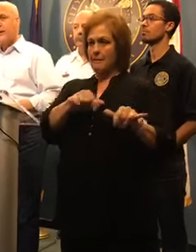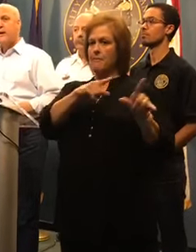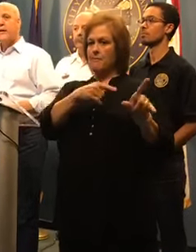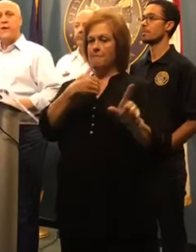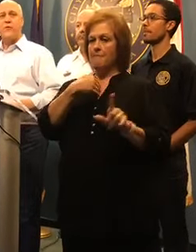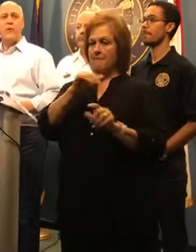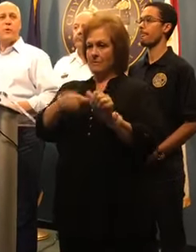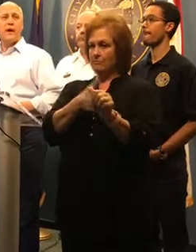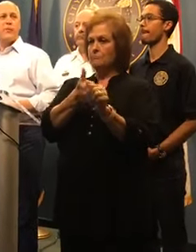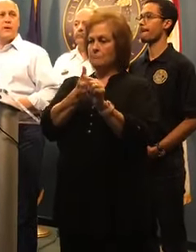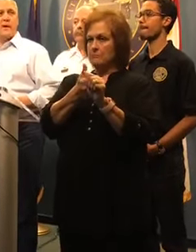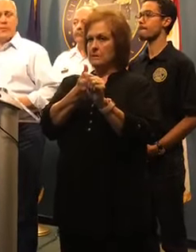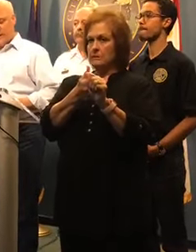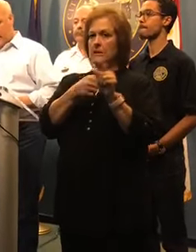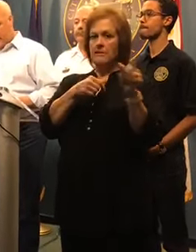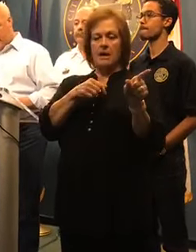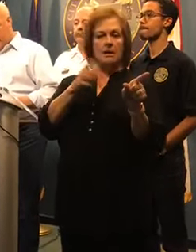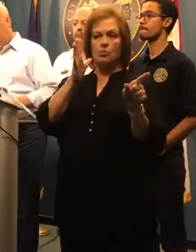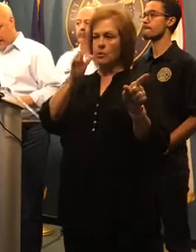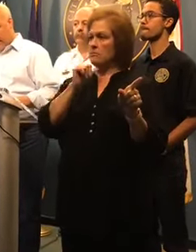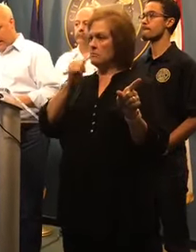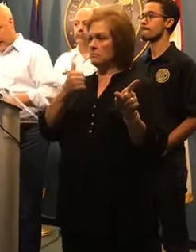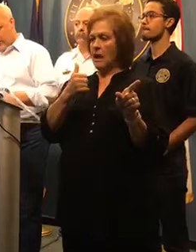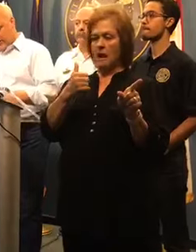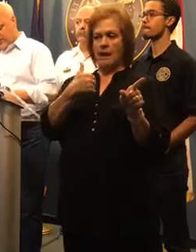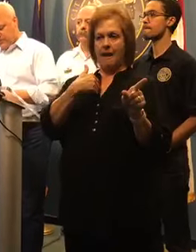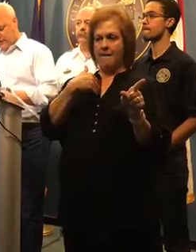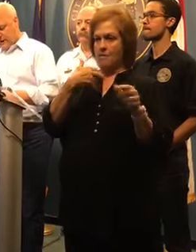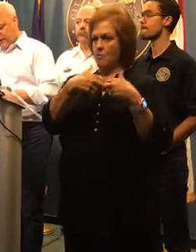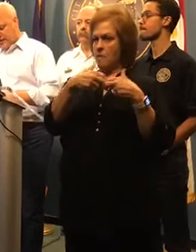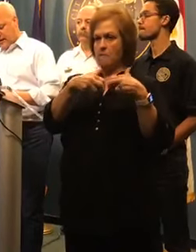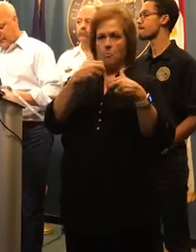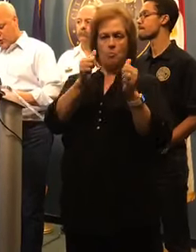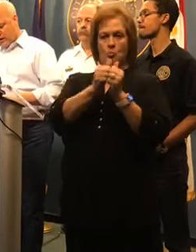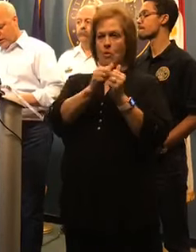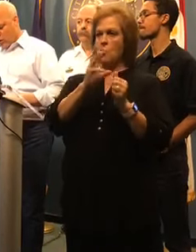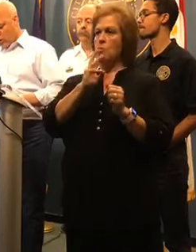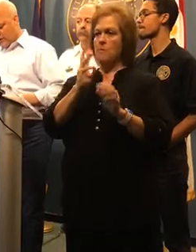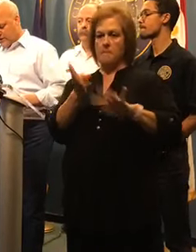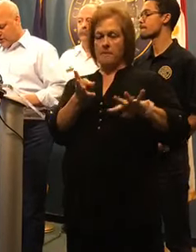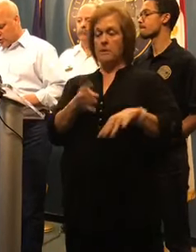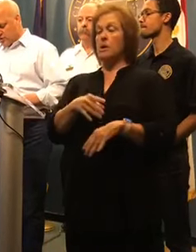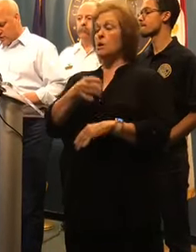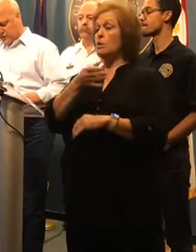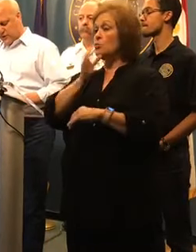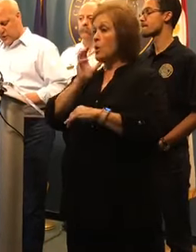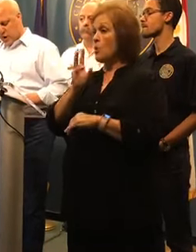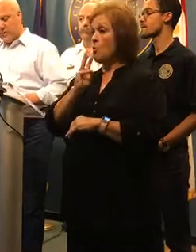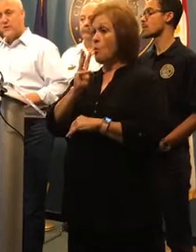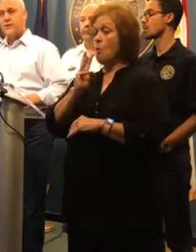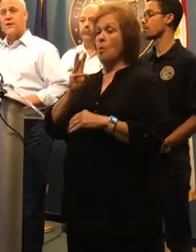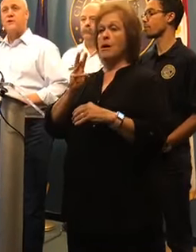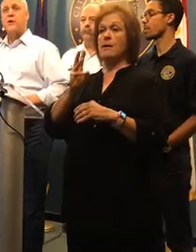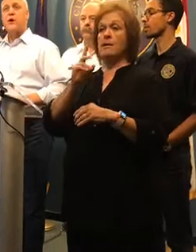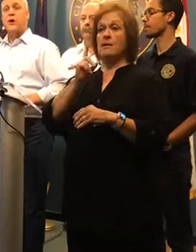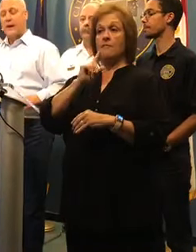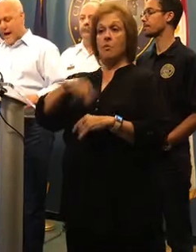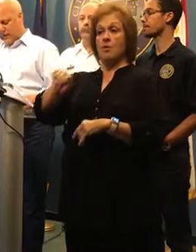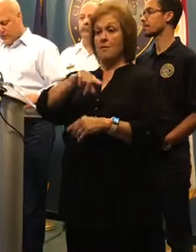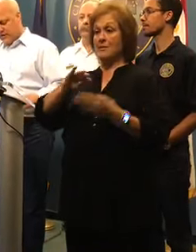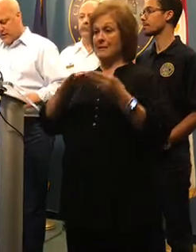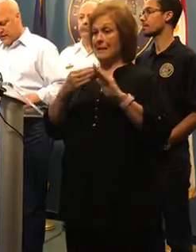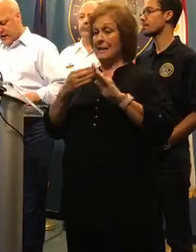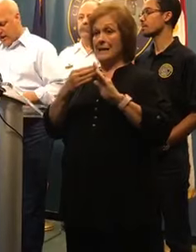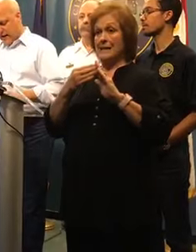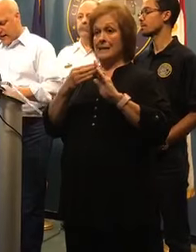and therefore would not be implicated by an outage. At this time, drinking water and sewage services for all of the cities are